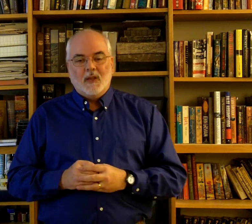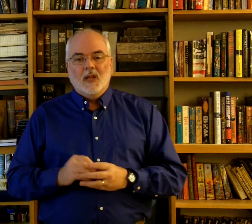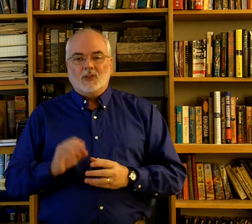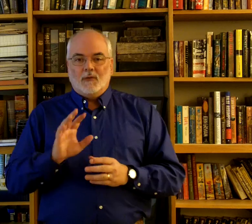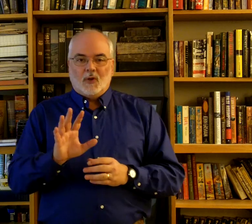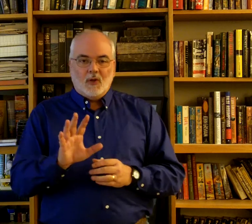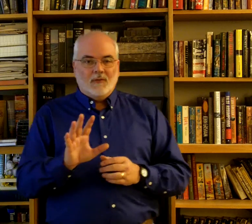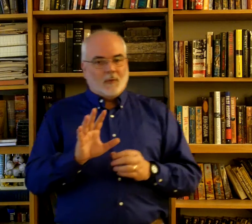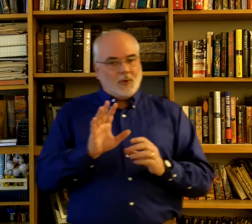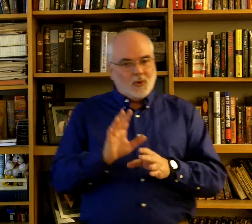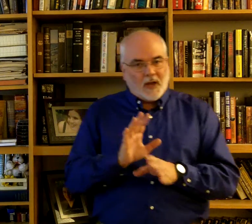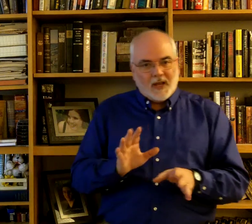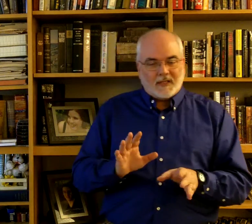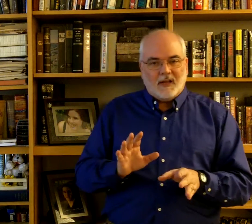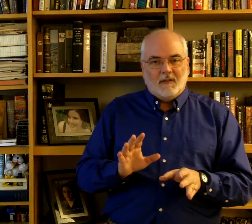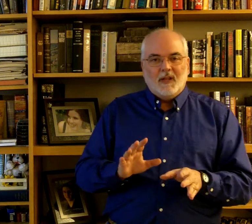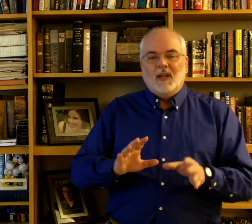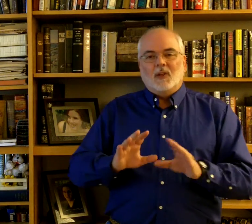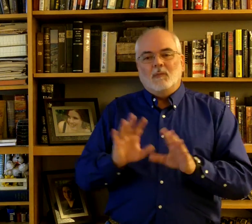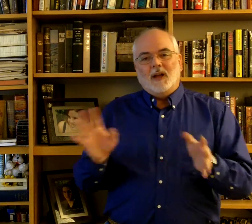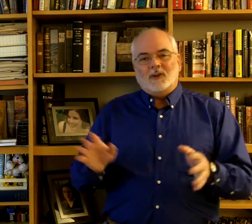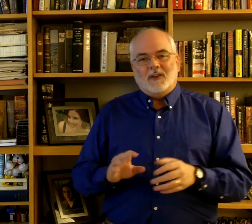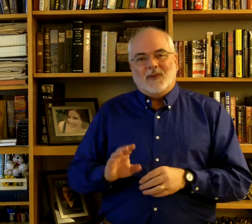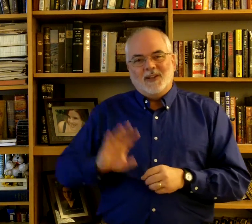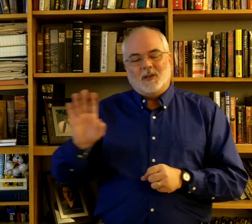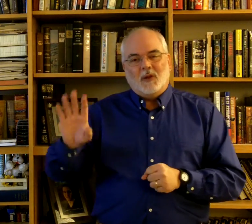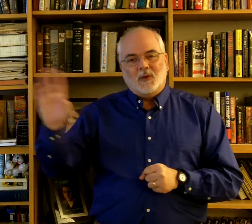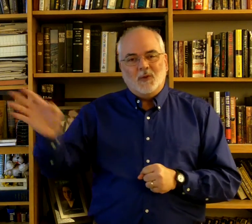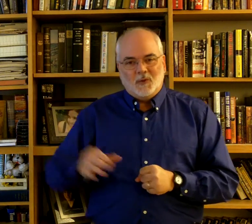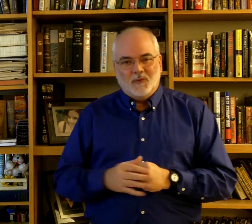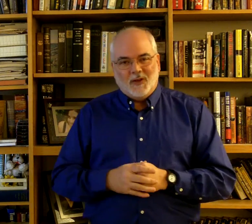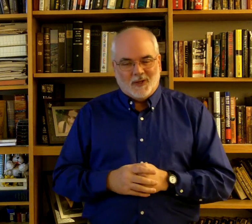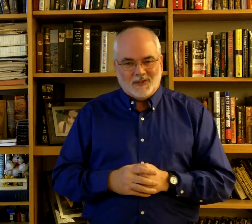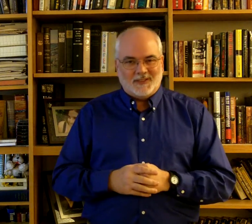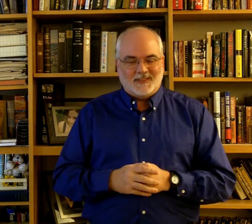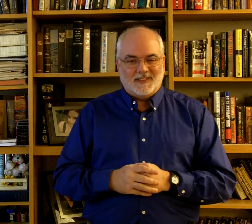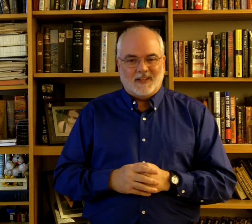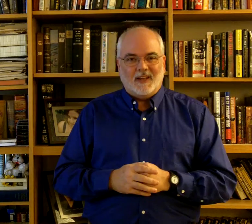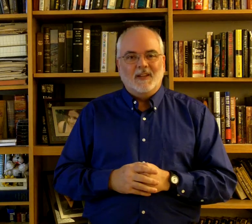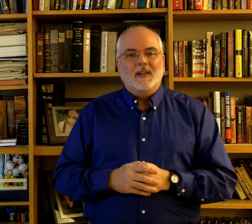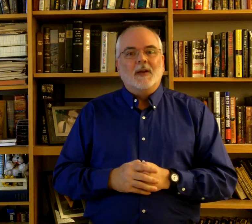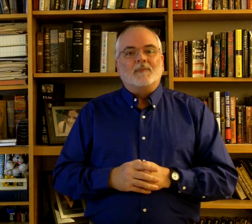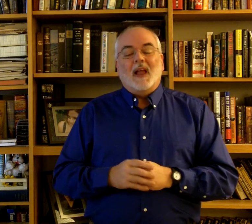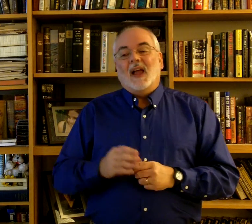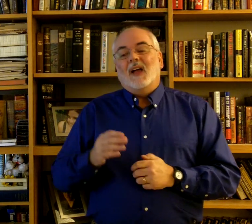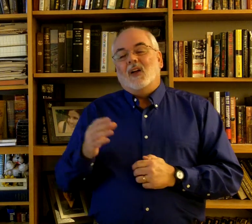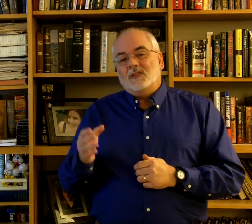So, if you're looking for pure ASL, you might try to find some other YouTube videos, okay? Also,